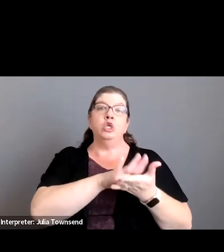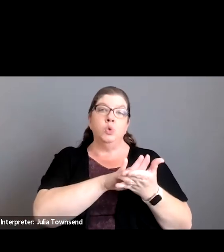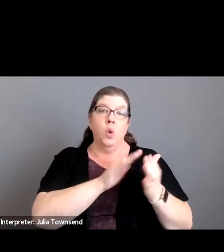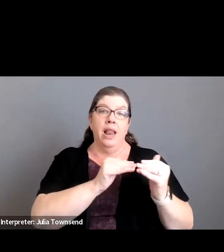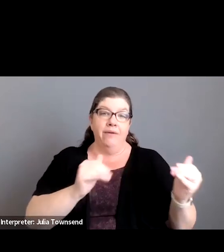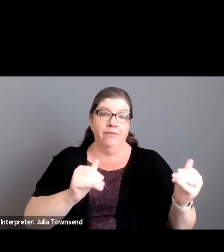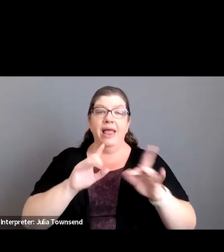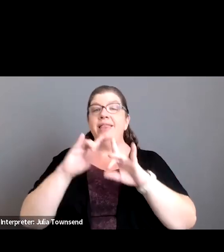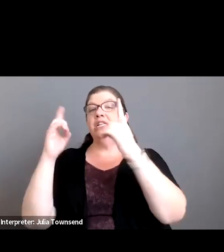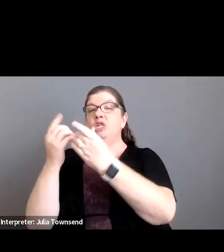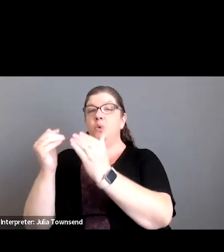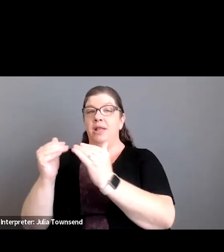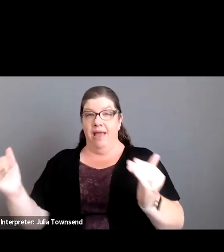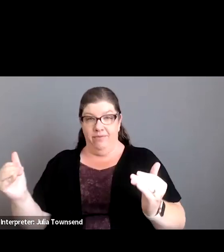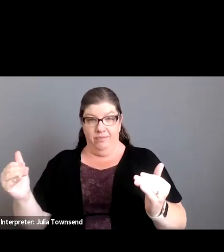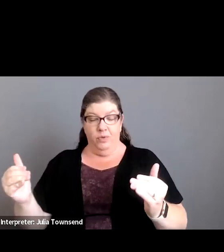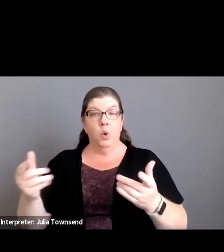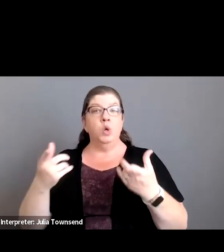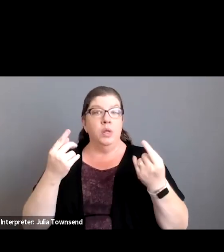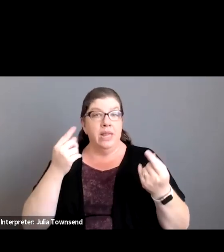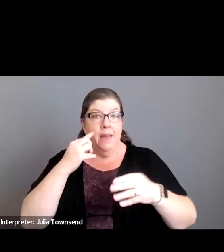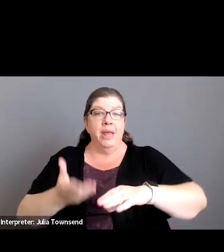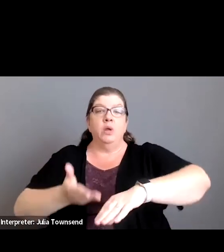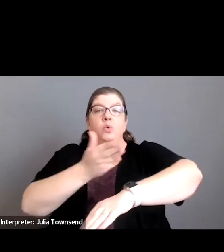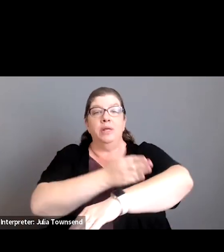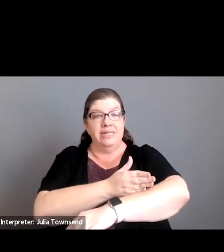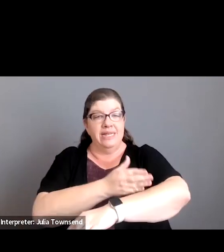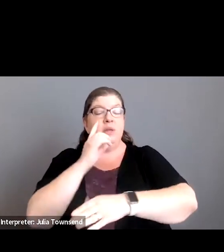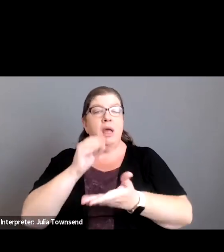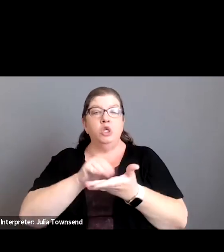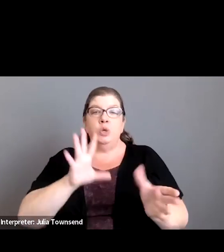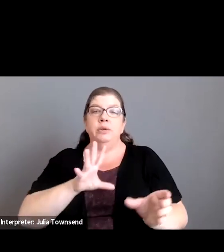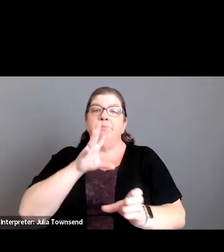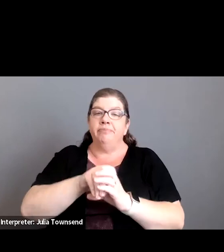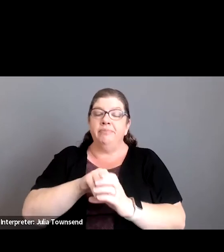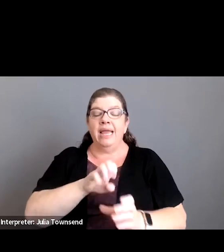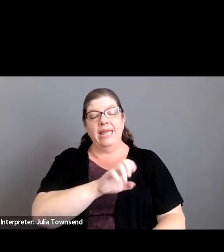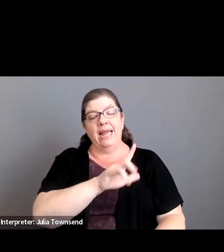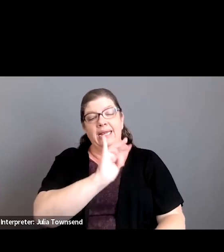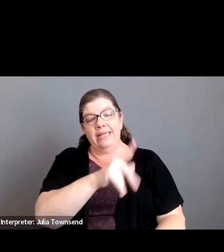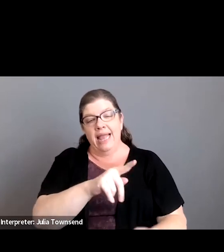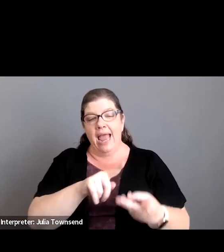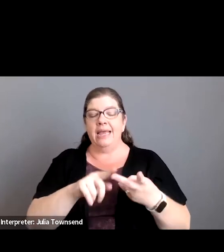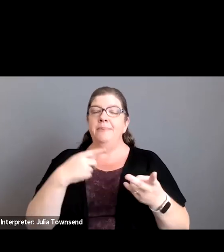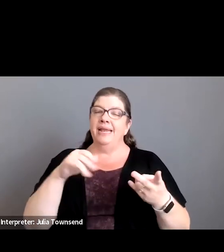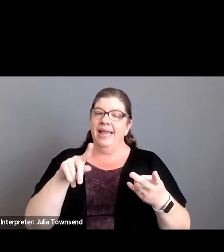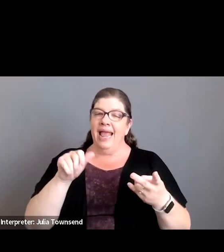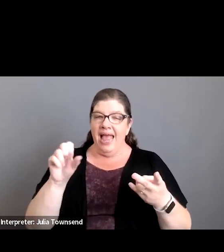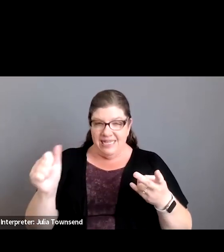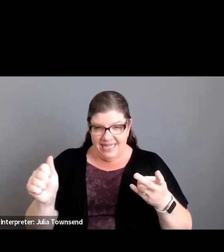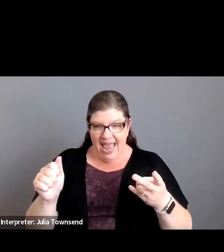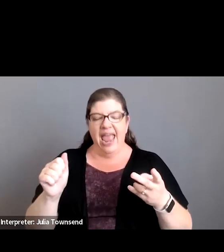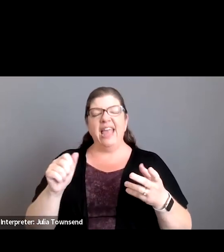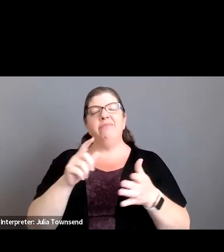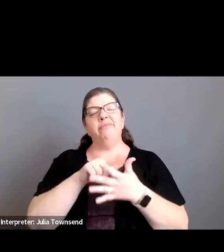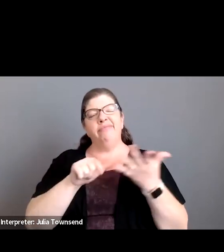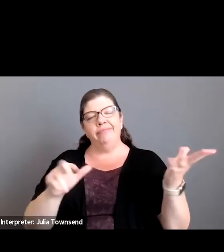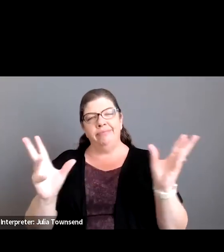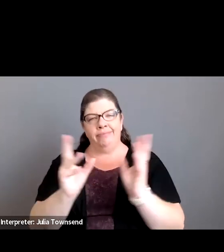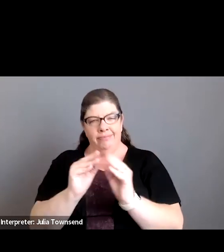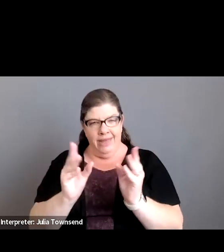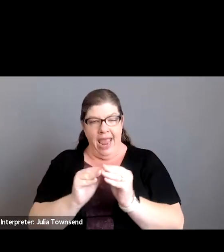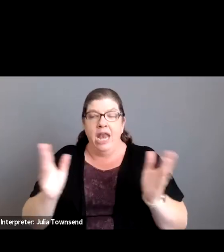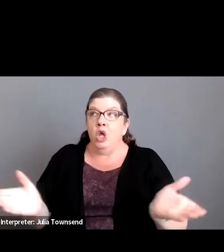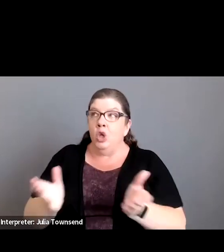we can do this by increasing student representation at elac ptsa site council meetings and encouraging administrators to attend asb